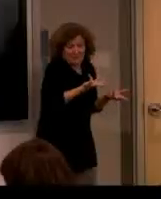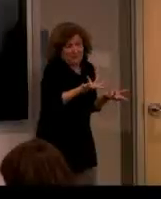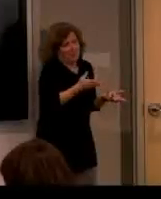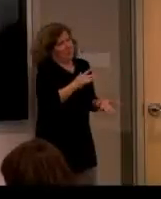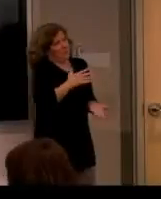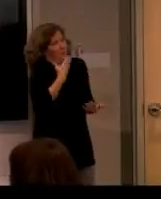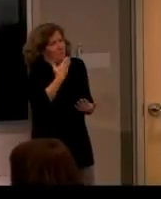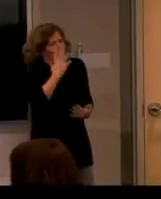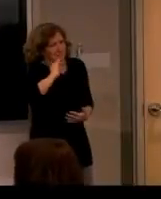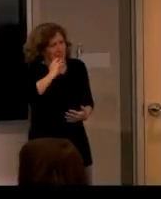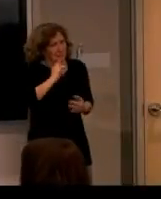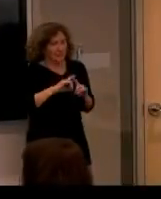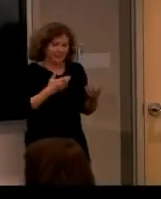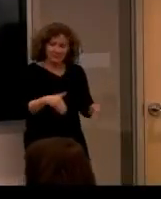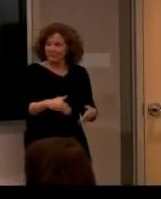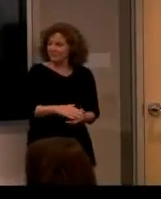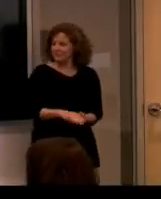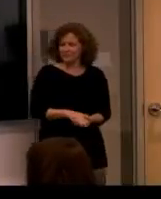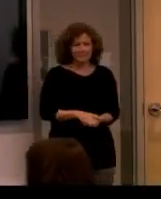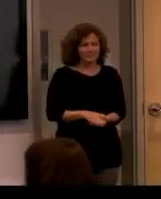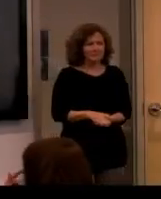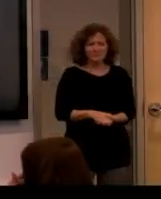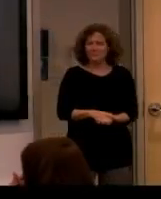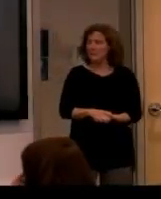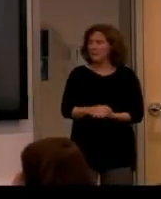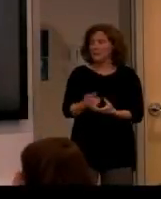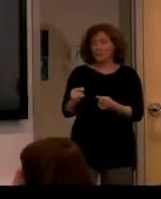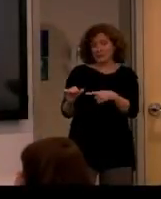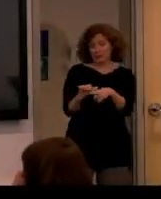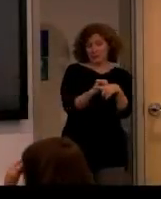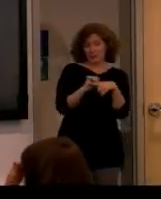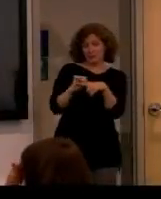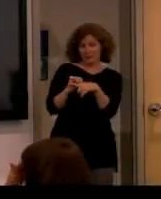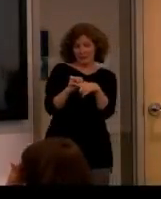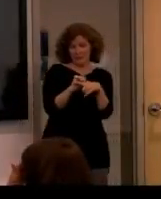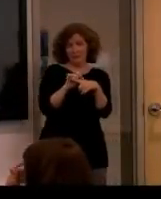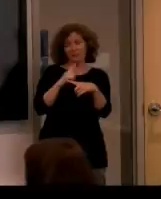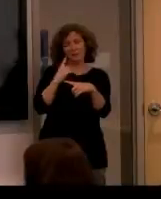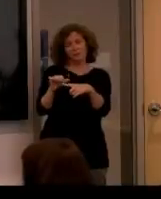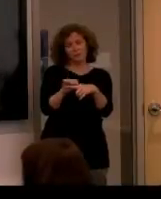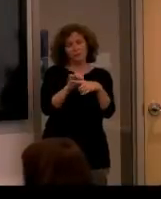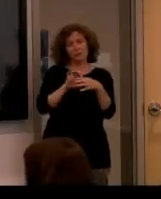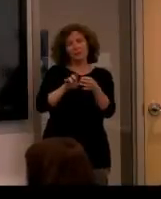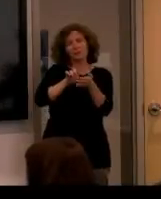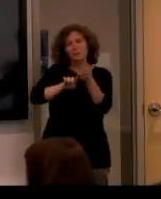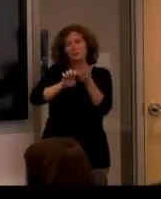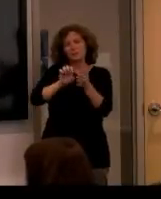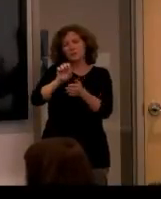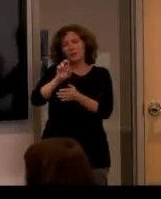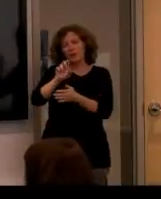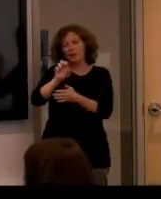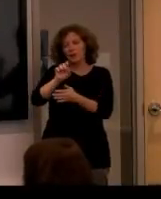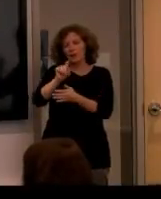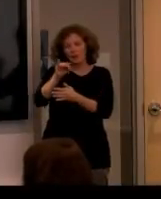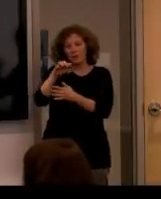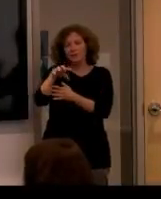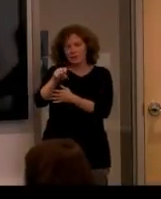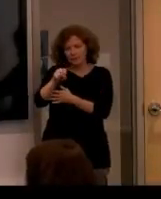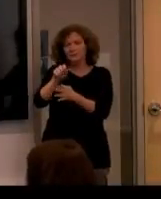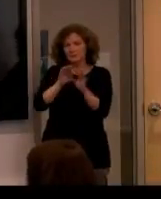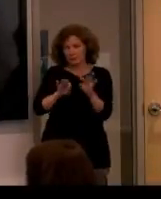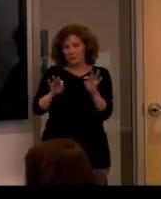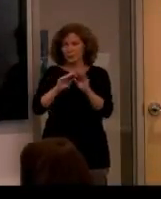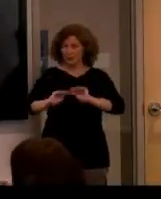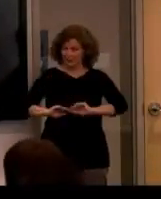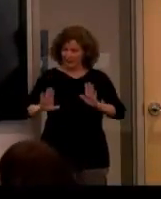So we did do training, well Kirsty did training around research ethics because obviously we wanted to be really